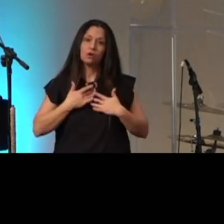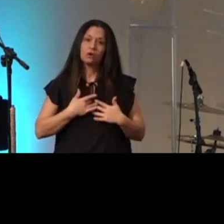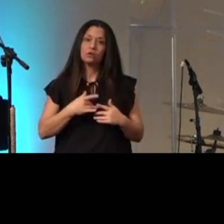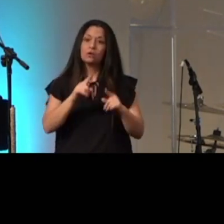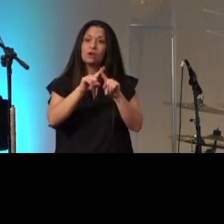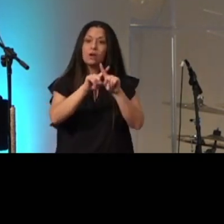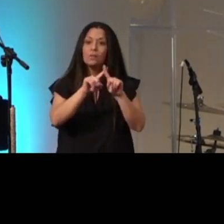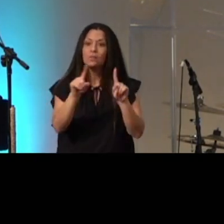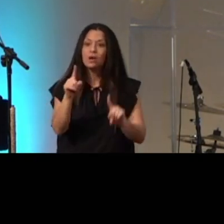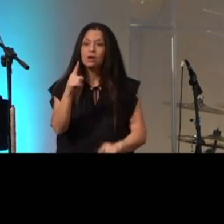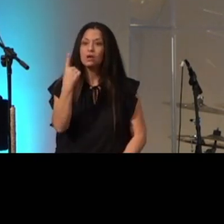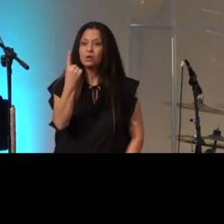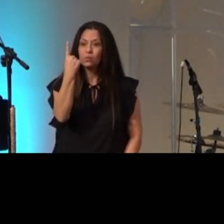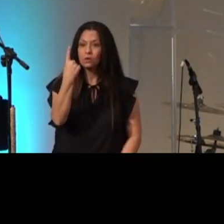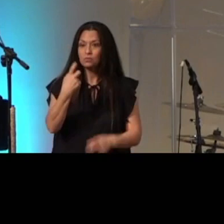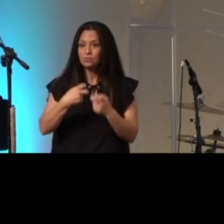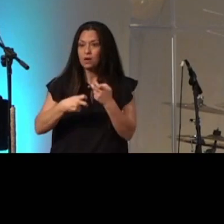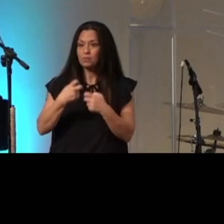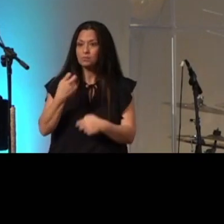because